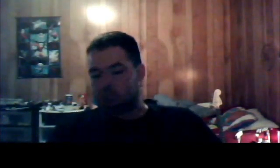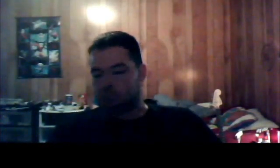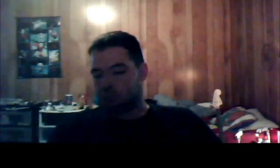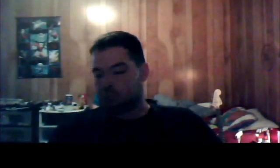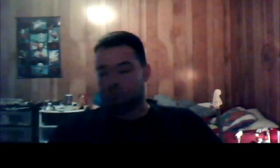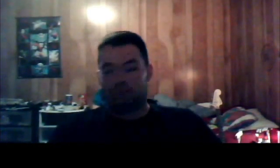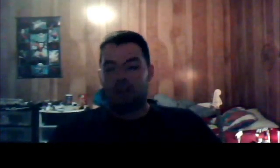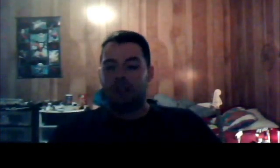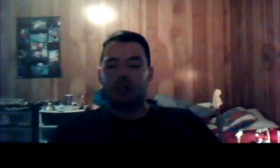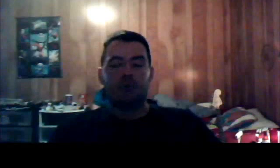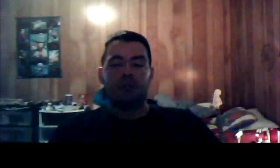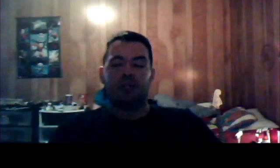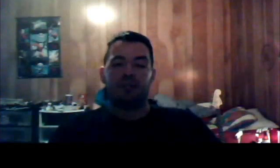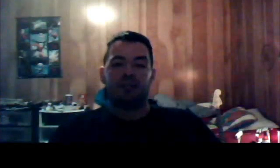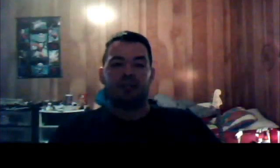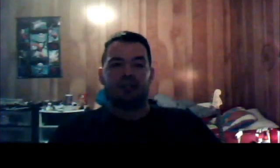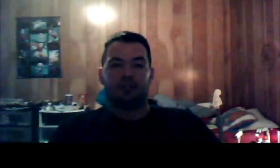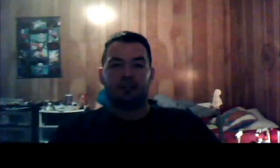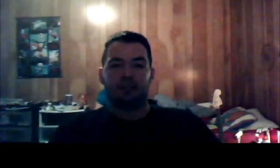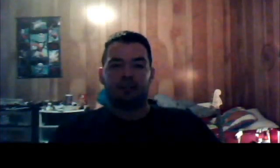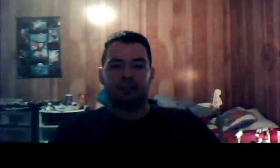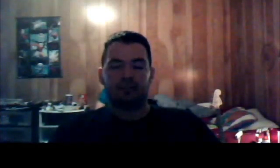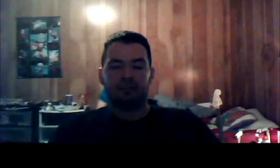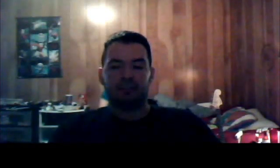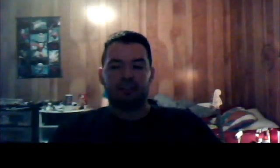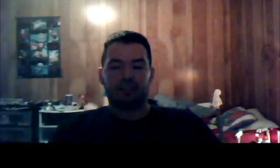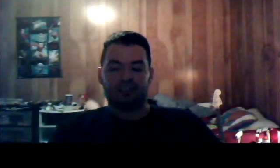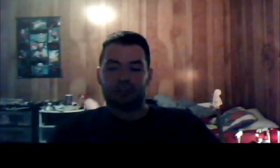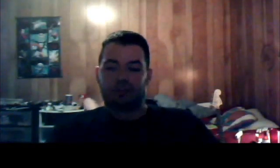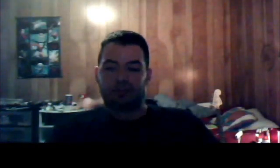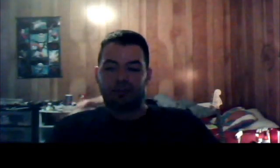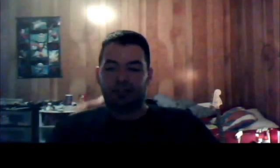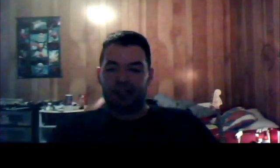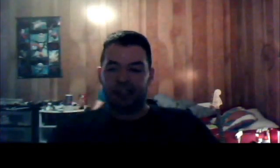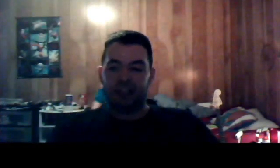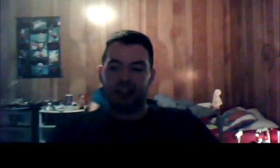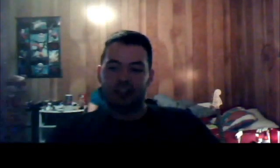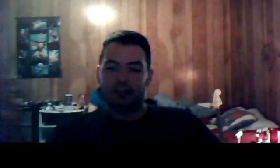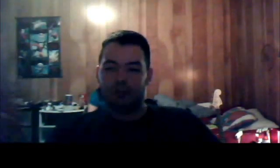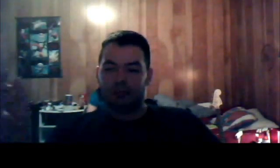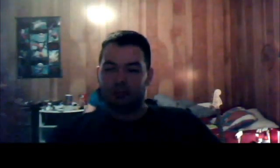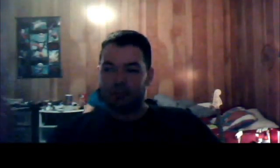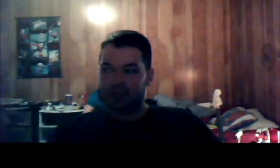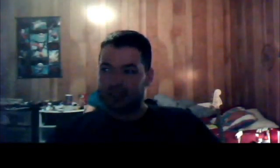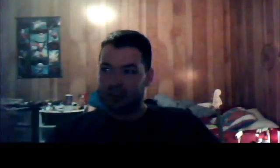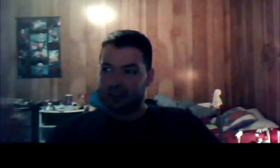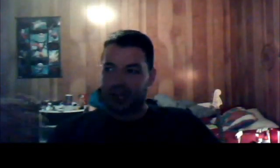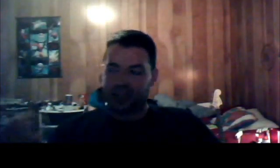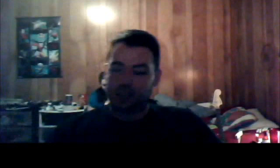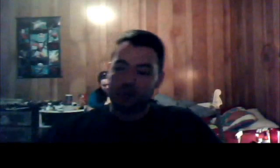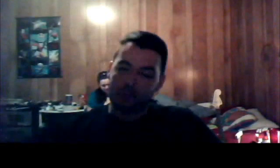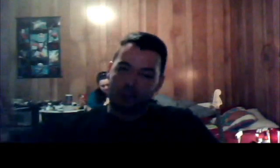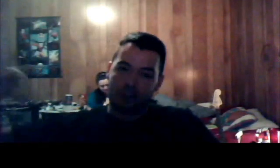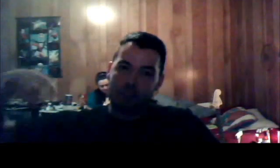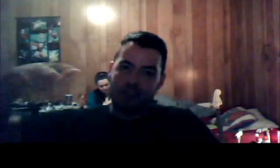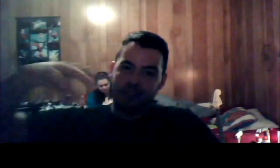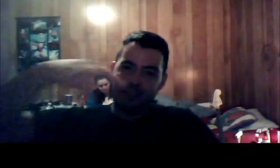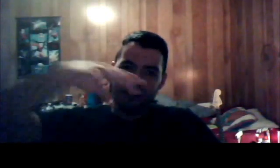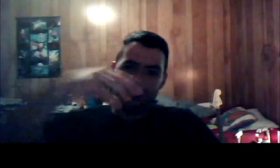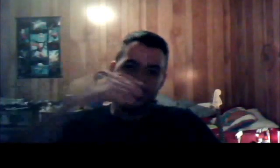I didn't know who the hell the narrator was. Until the very end. Where that little cat goes walking by at the end. And